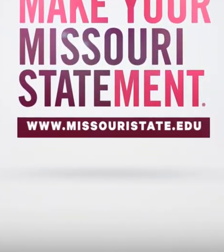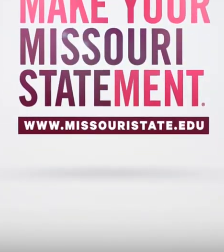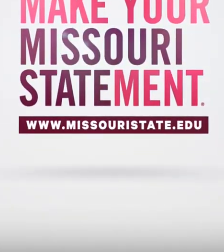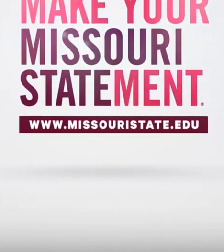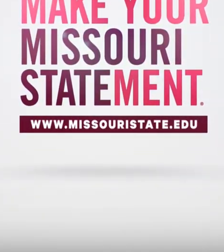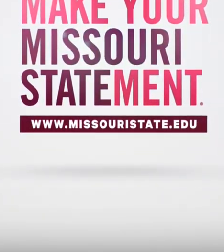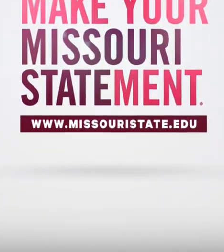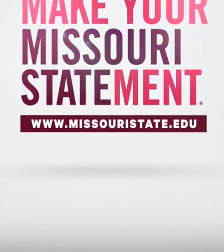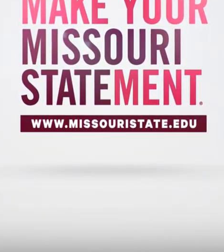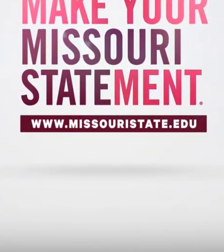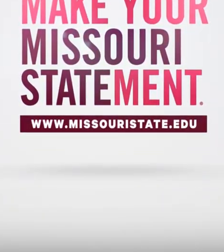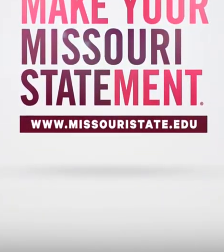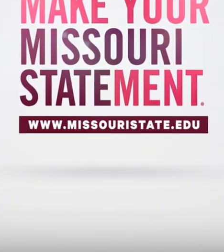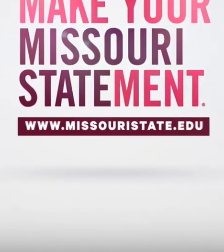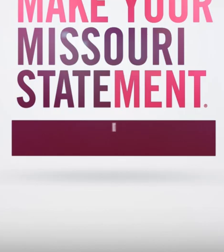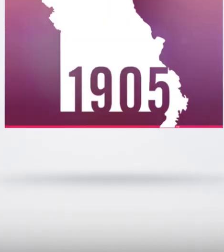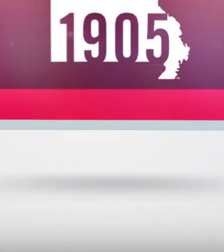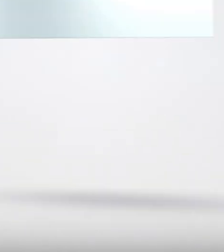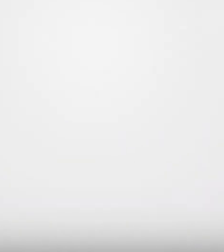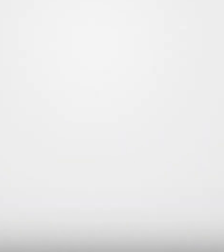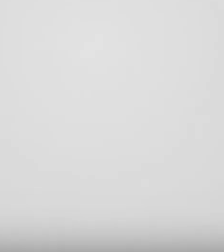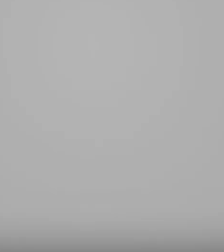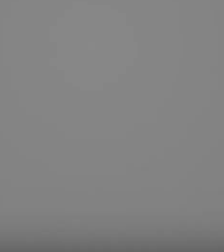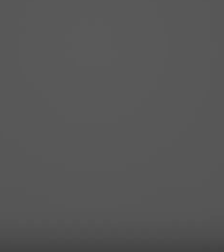She will see my happiness and She's crazy. She's crazy. This has been season. She's It's the Thank you.